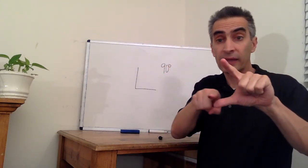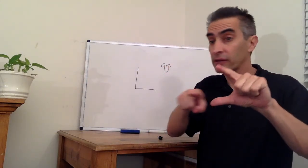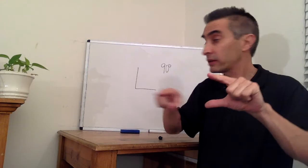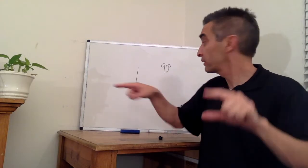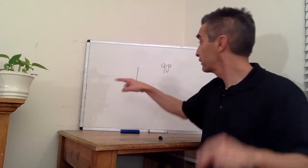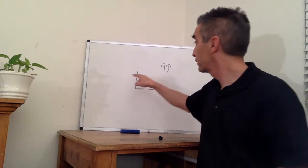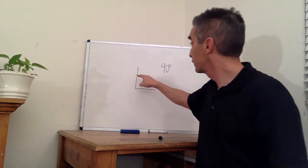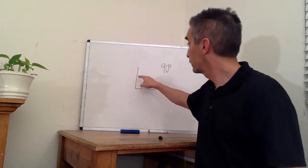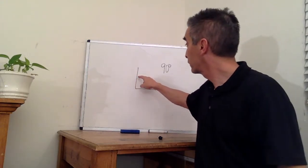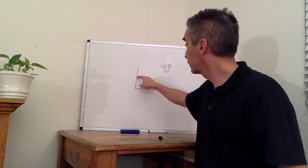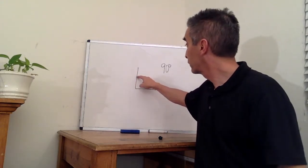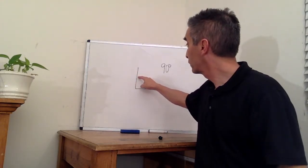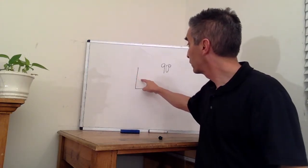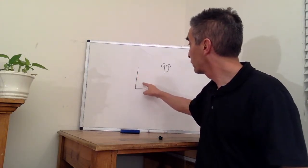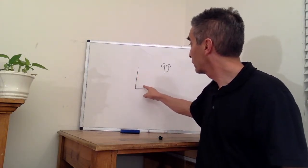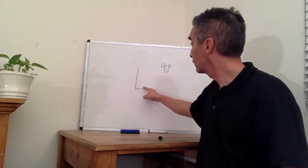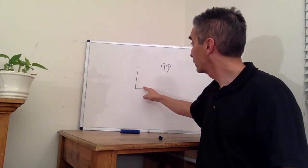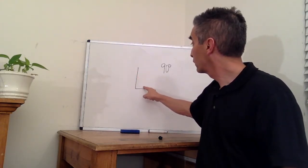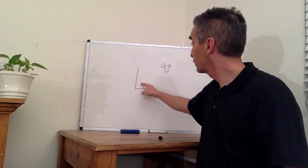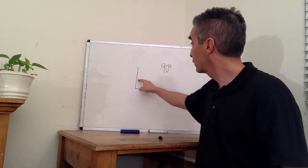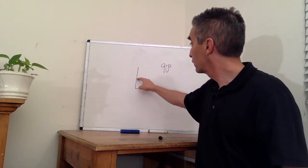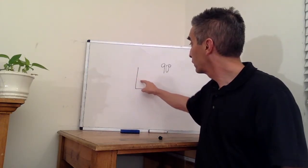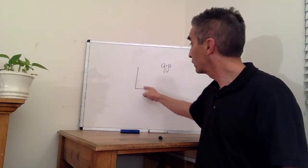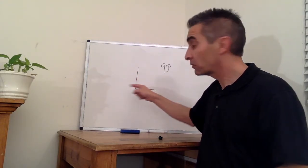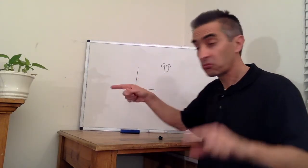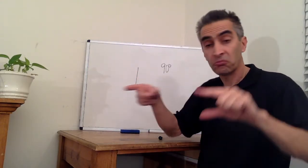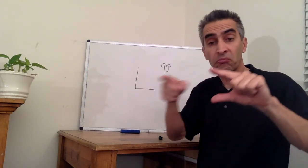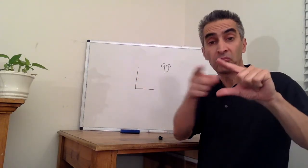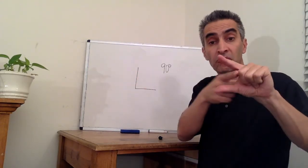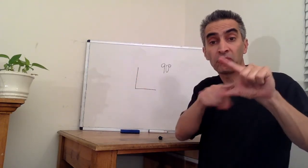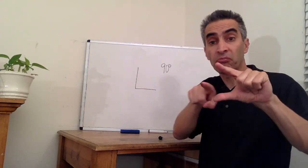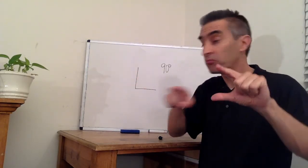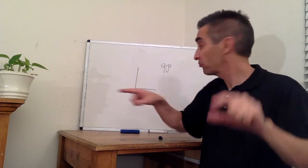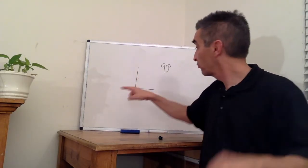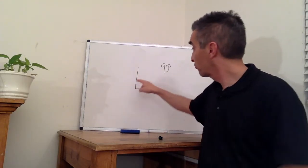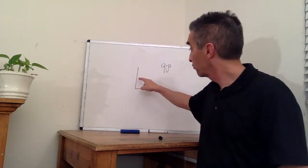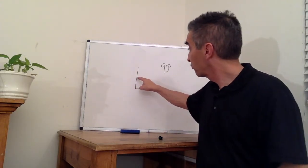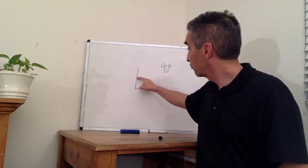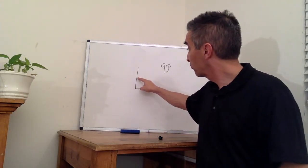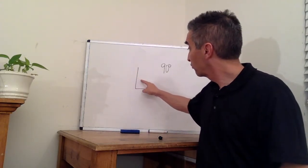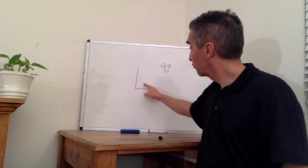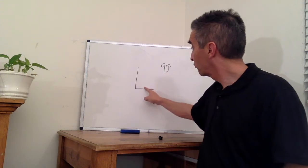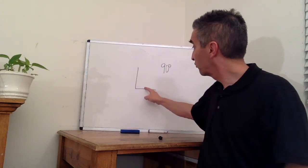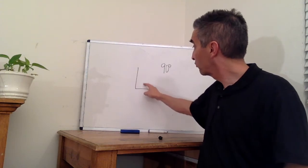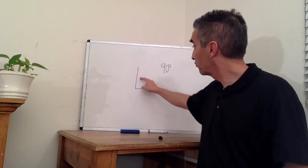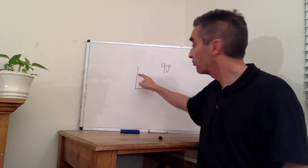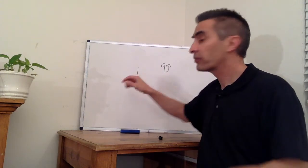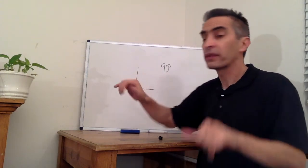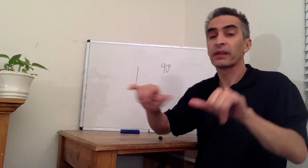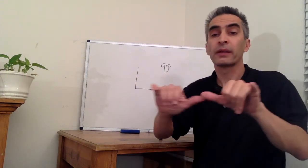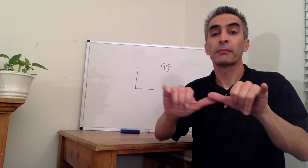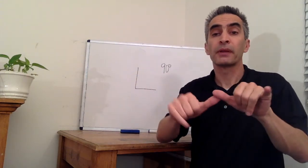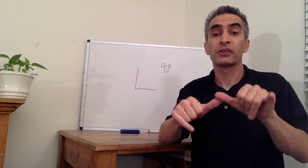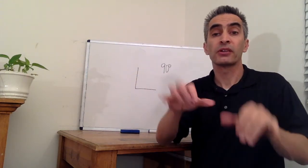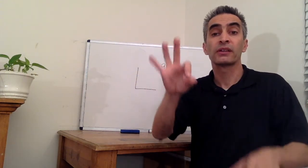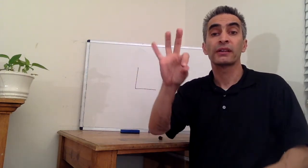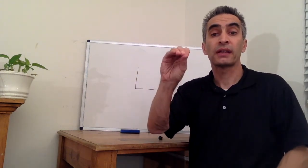This angle here, that angle right there, measures